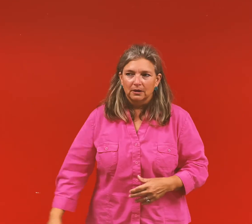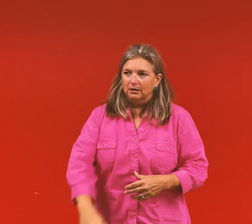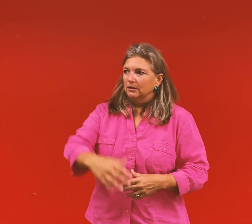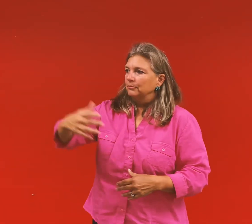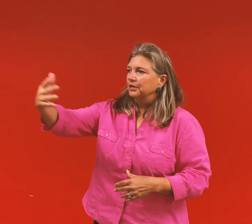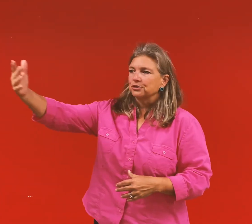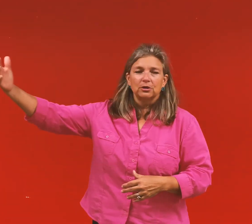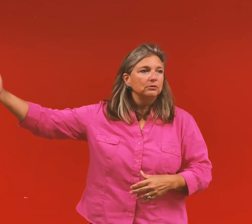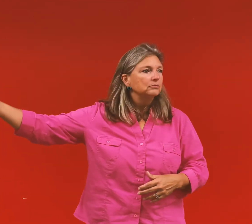Maestro.